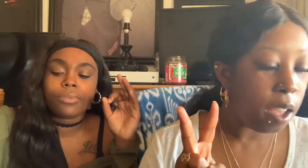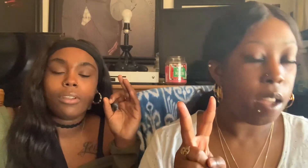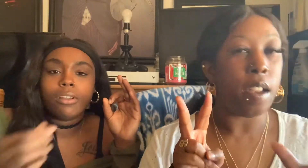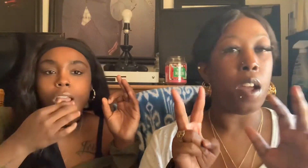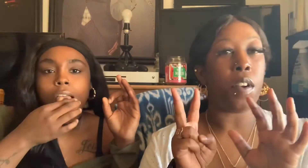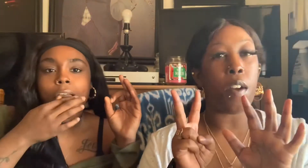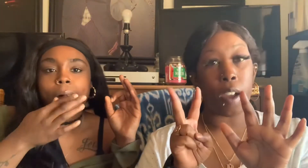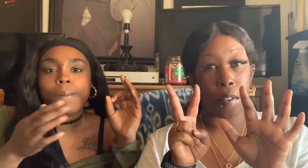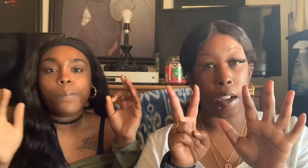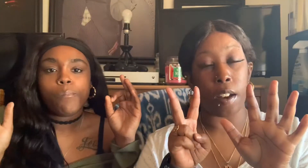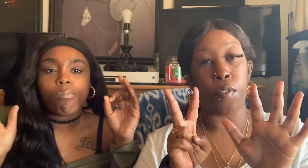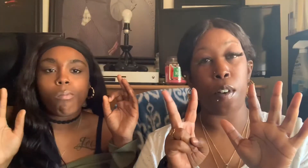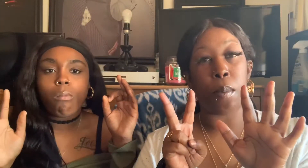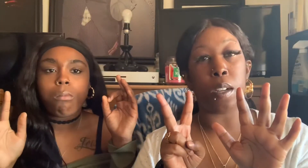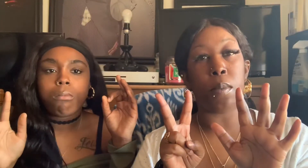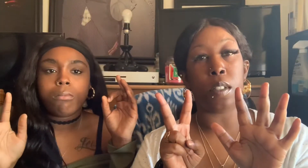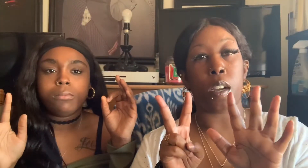Never have I ever had a full body massage.